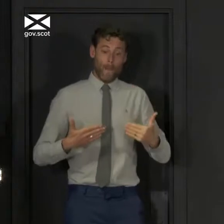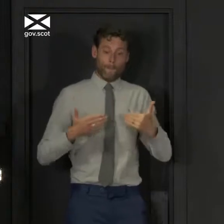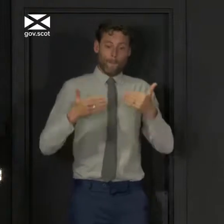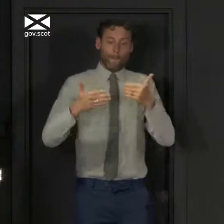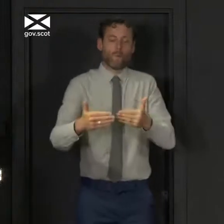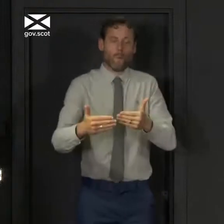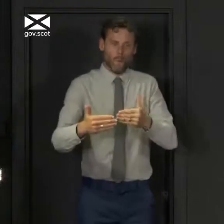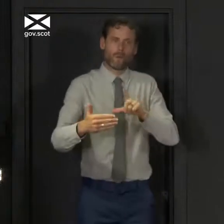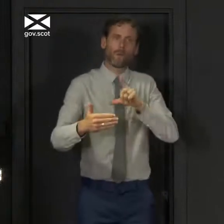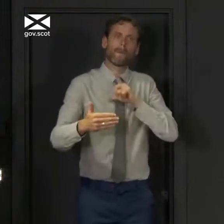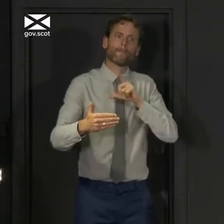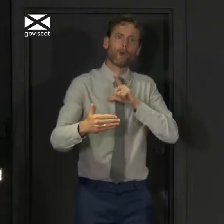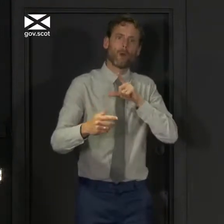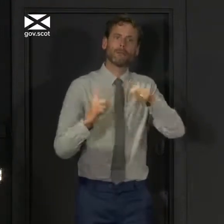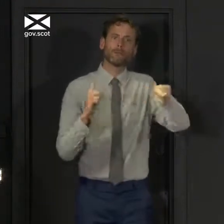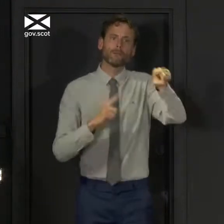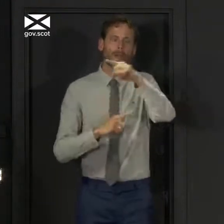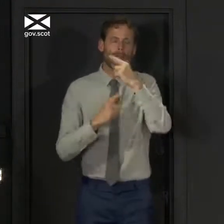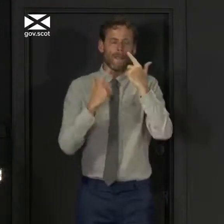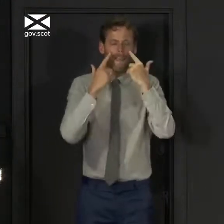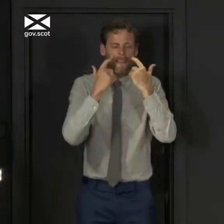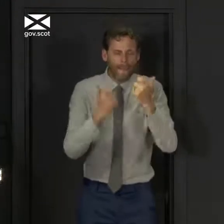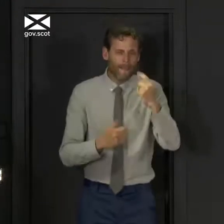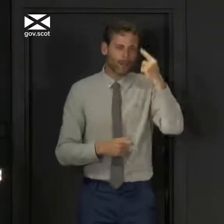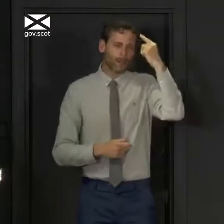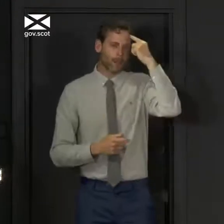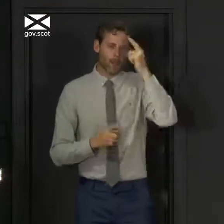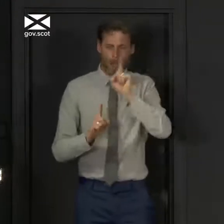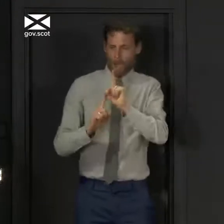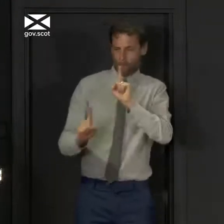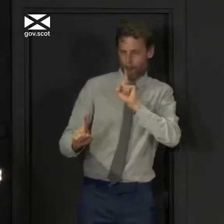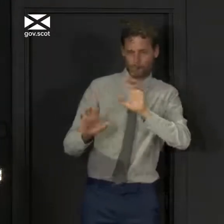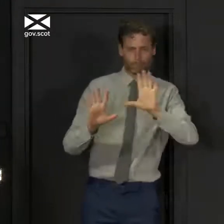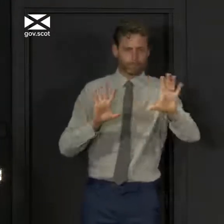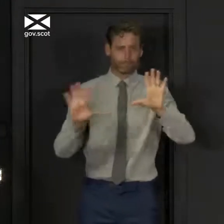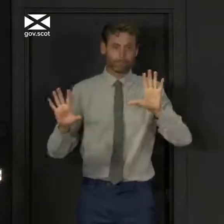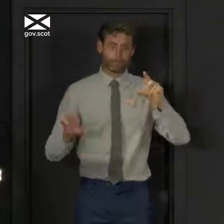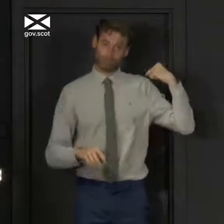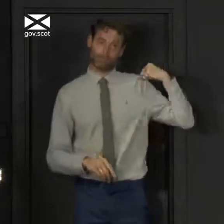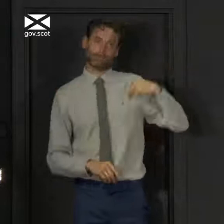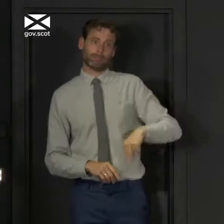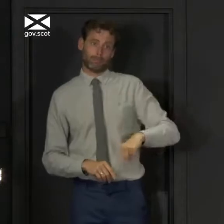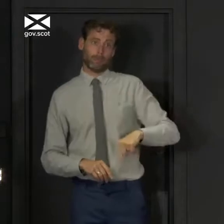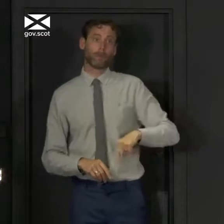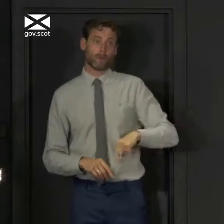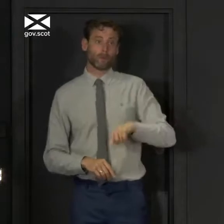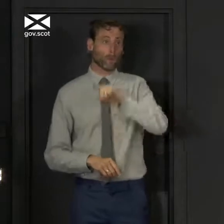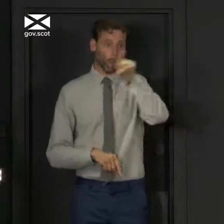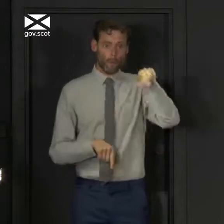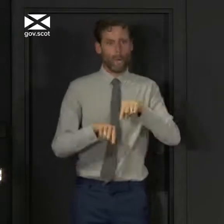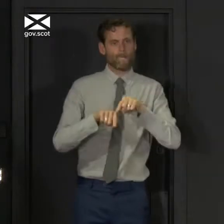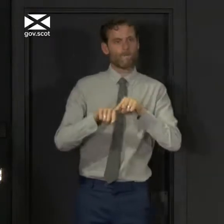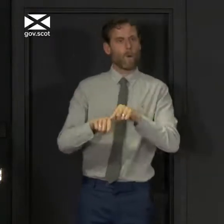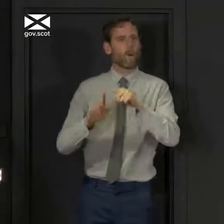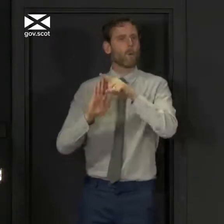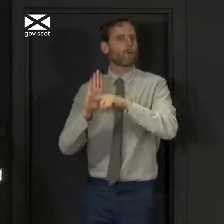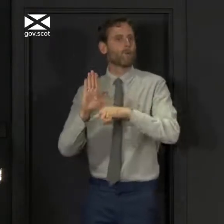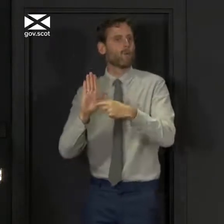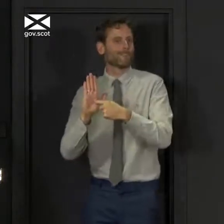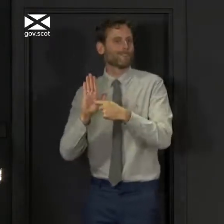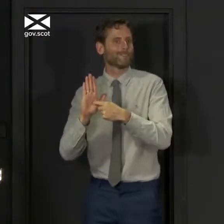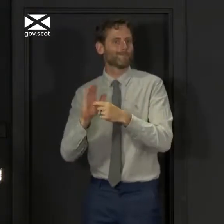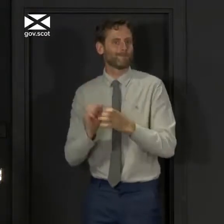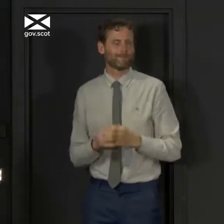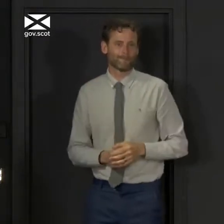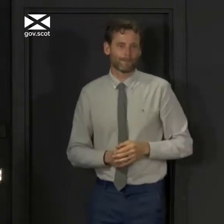restricted lifestyle for all of us now, because all of you have overwhelmingly stuck to the rules so far. And the truth is,